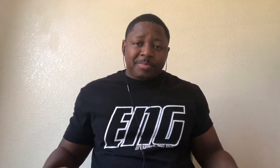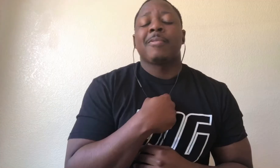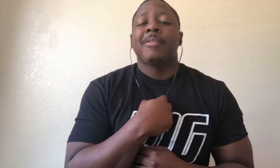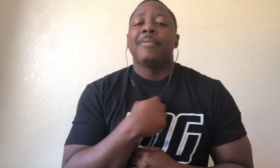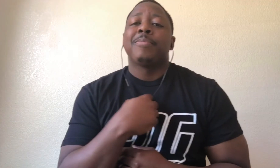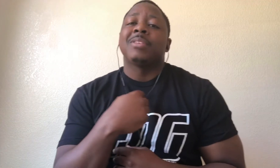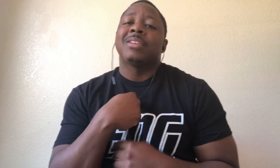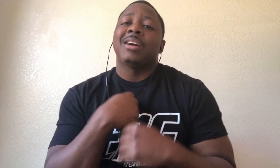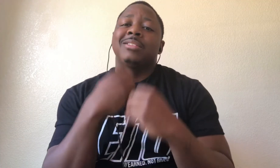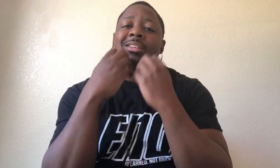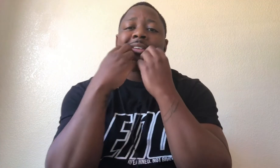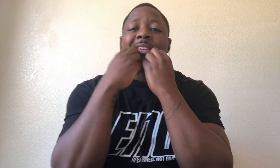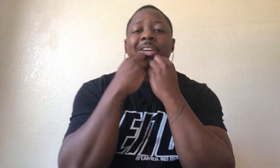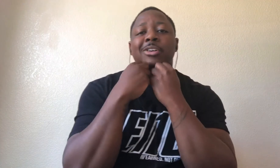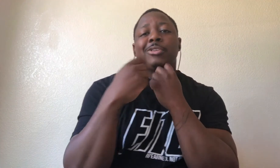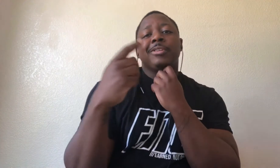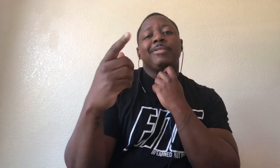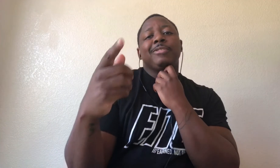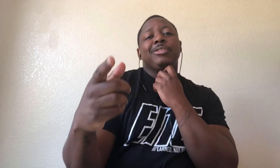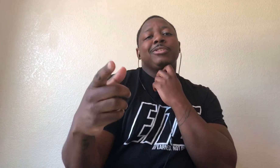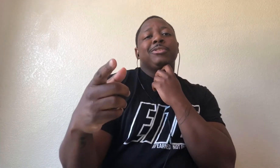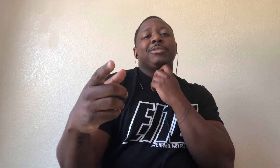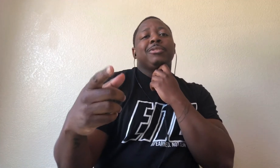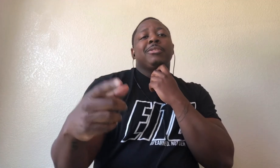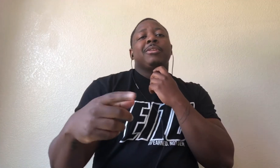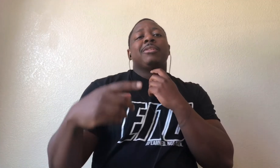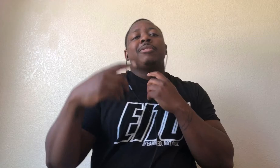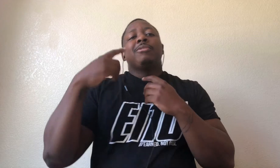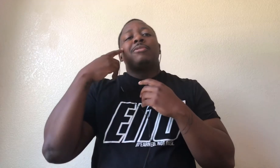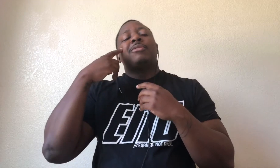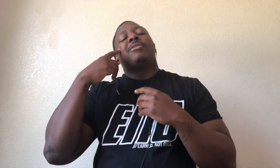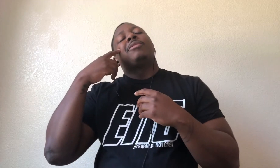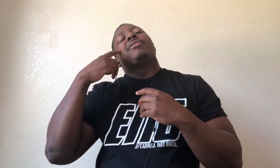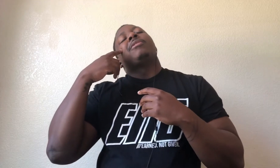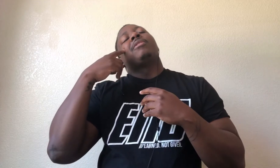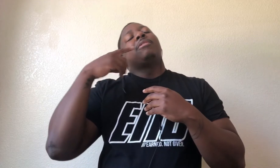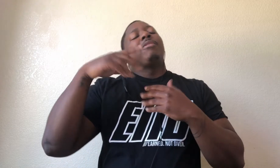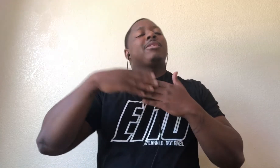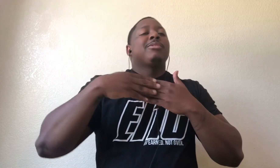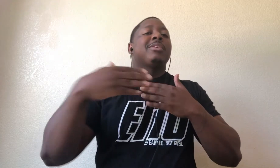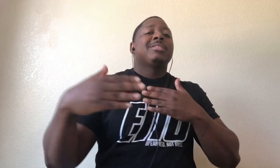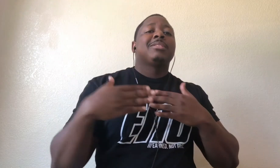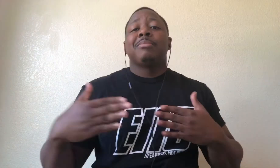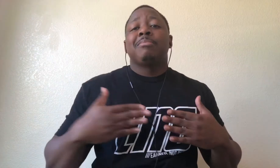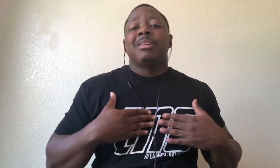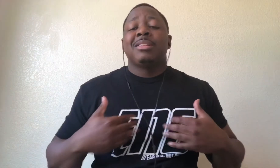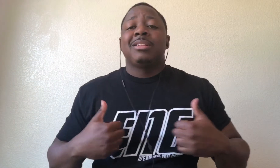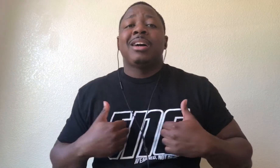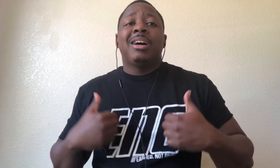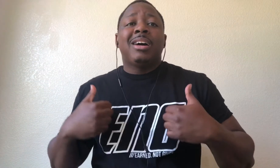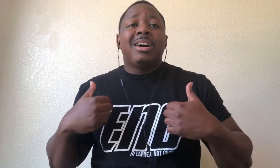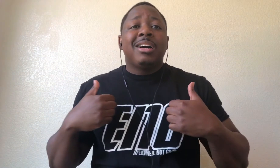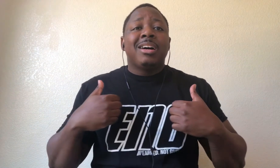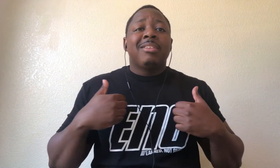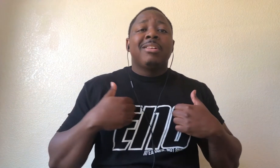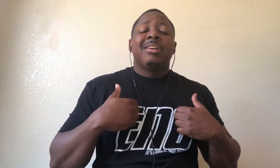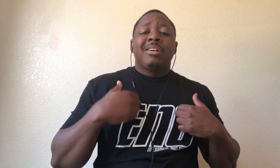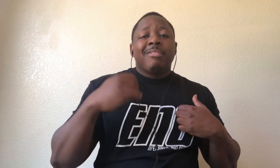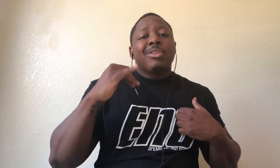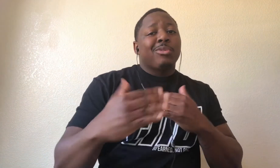Then I'll take care of you For the rest of my life For